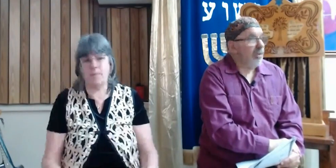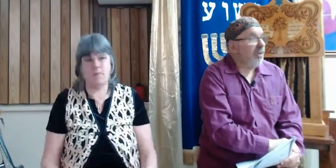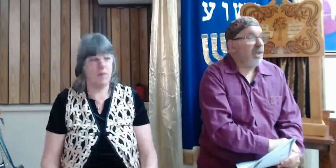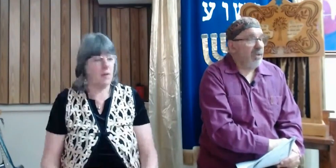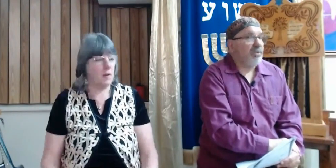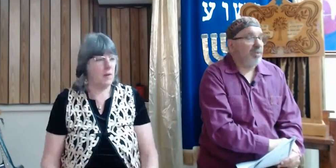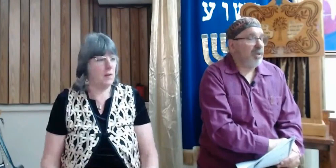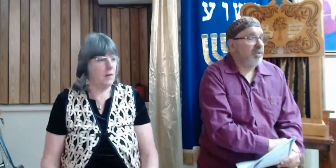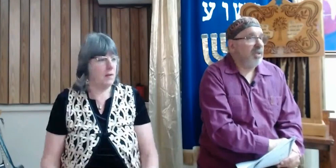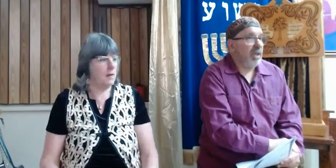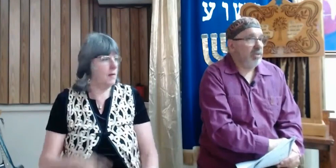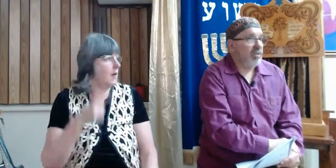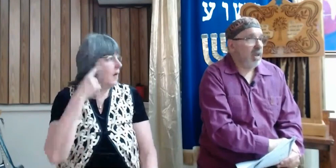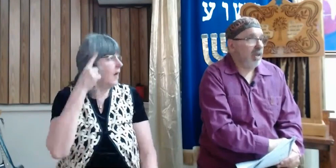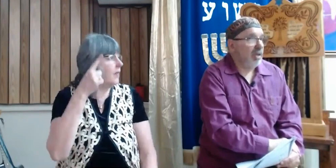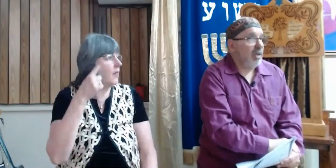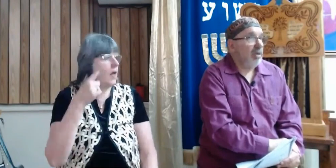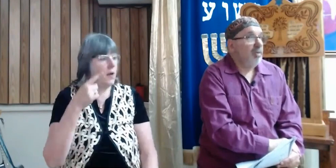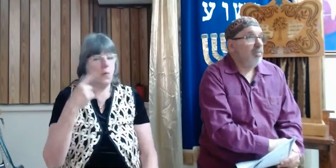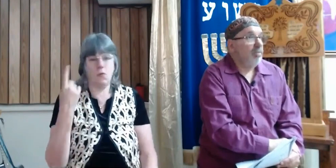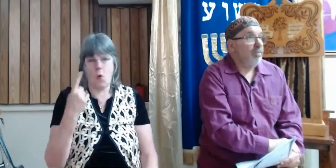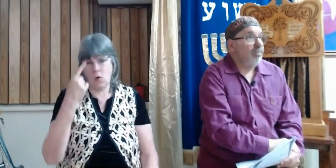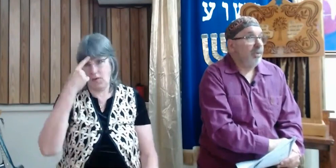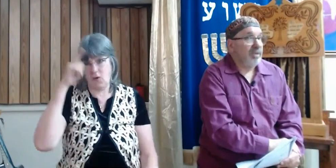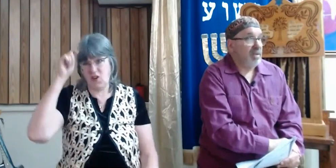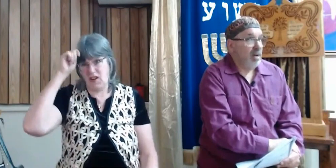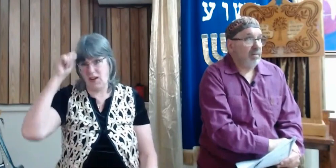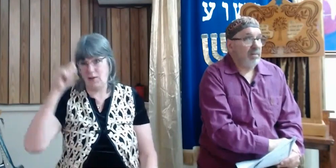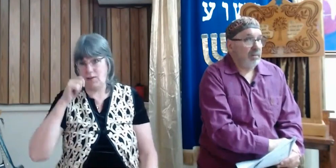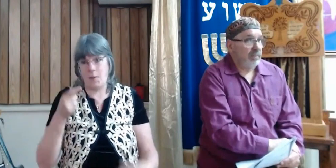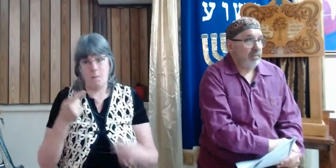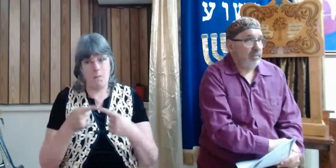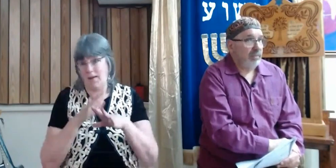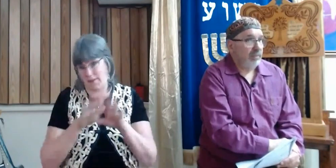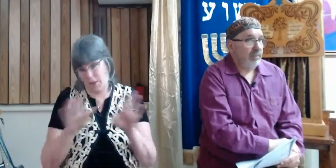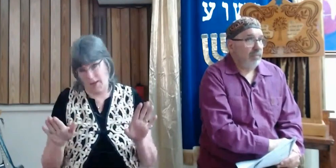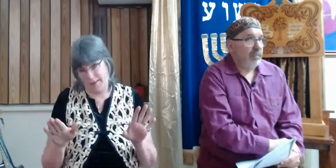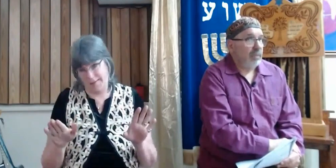I thought it used to be a teenager's thing, but it's not.